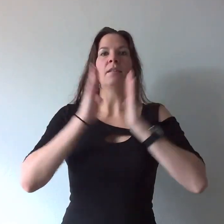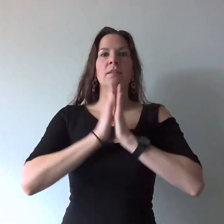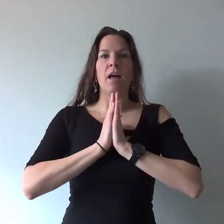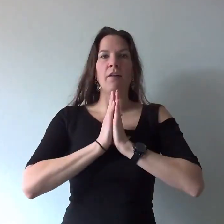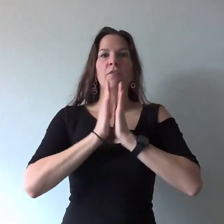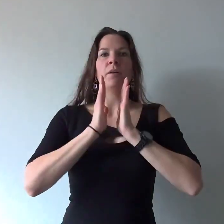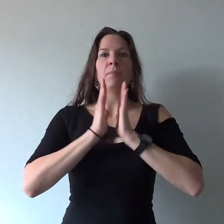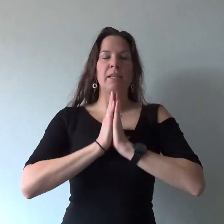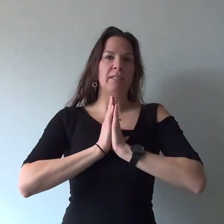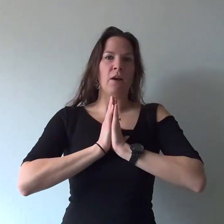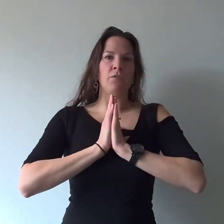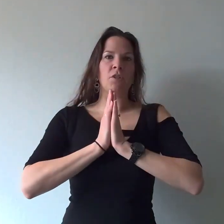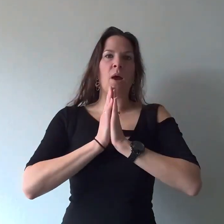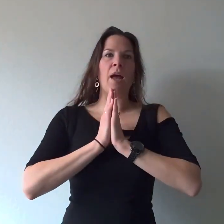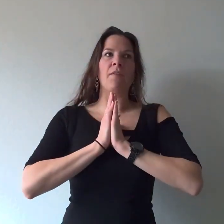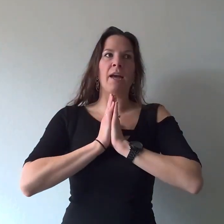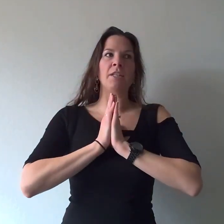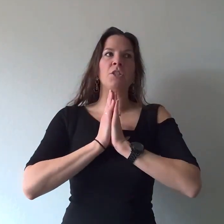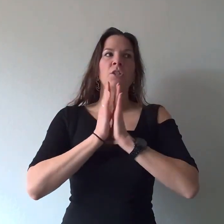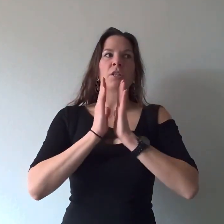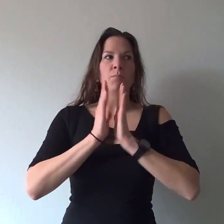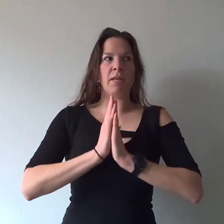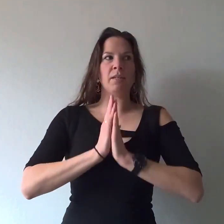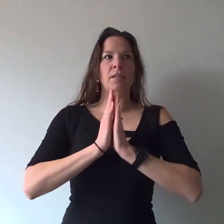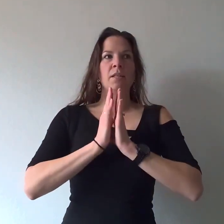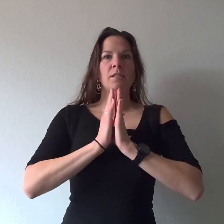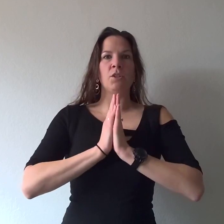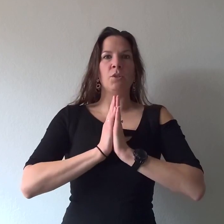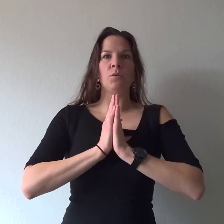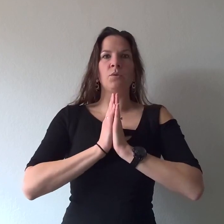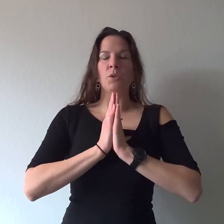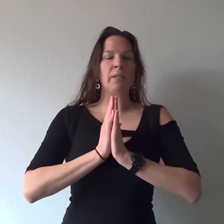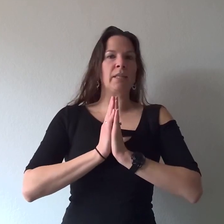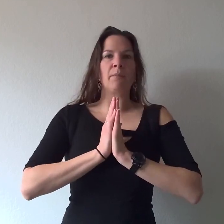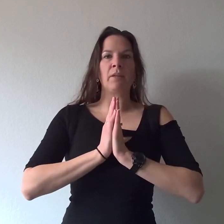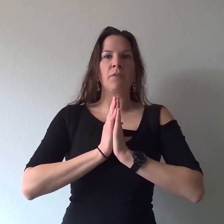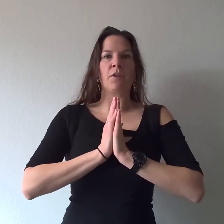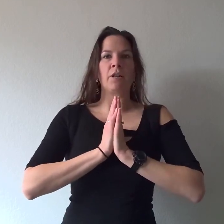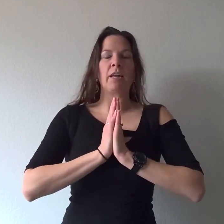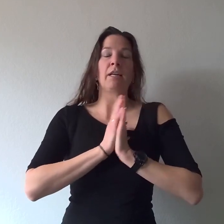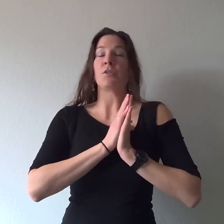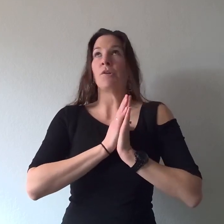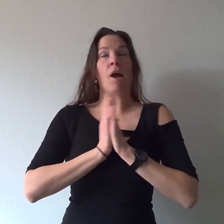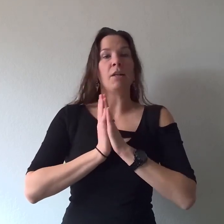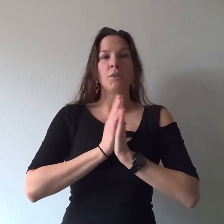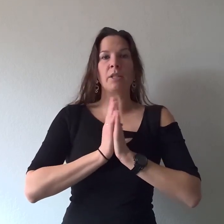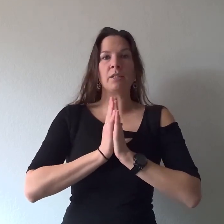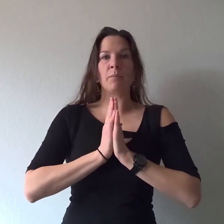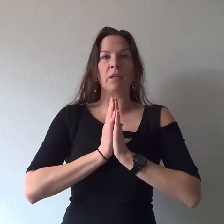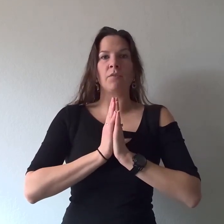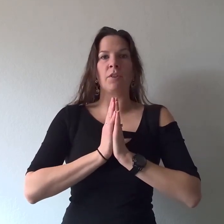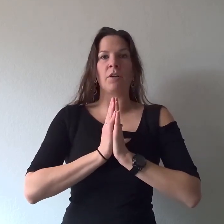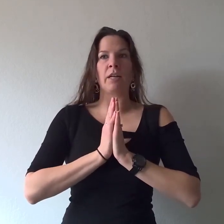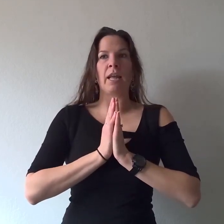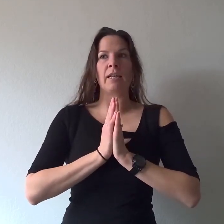love myself so if I commit to doing something for 30 days or not doing something for 30 days